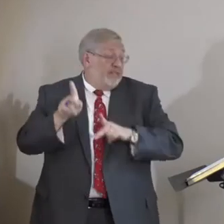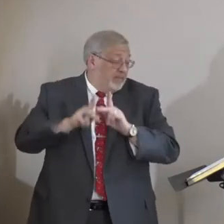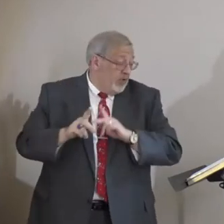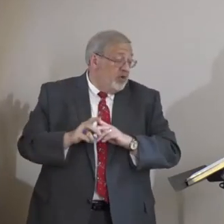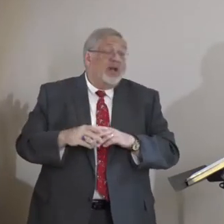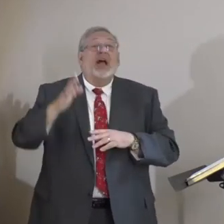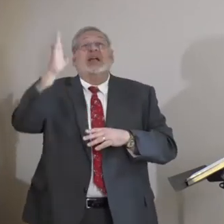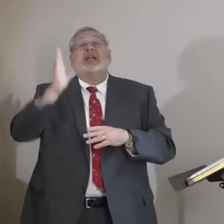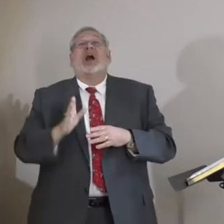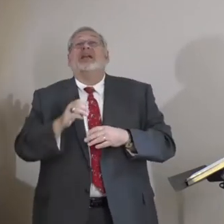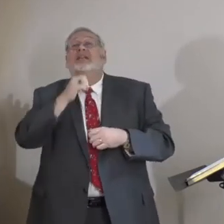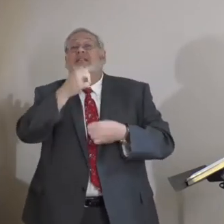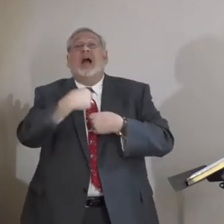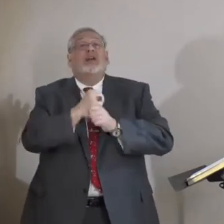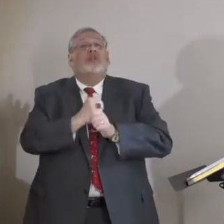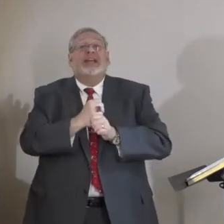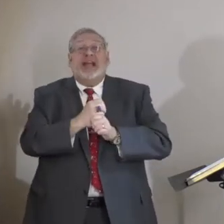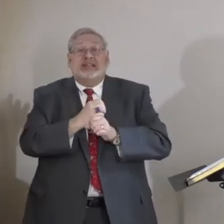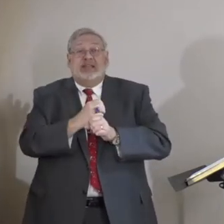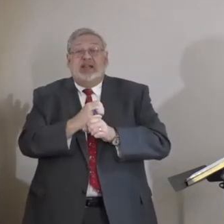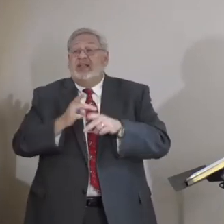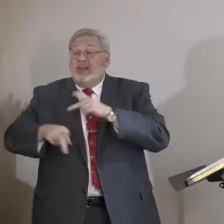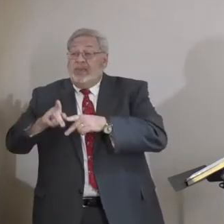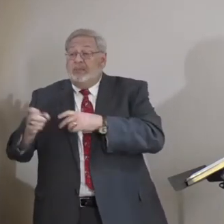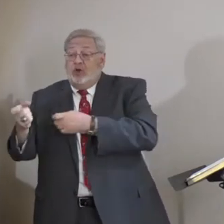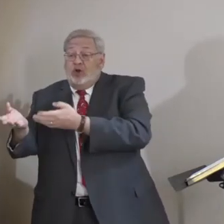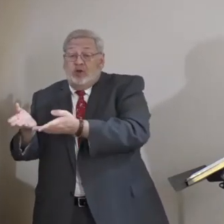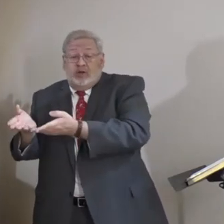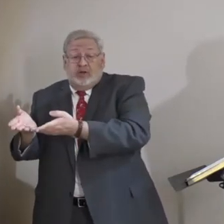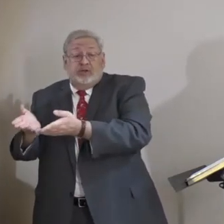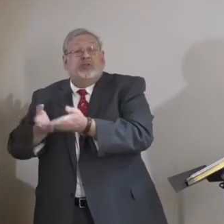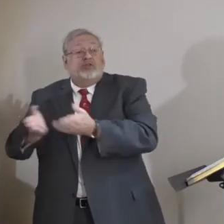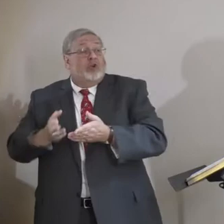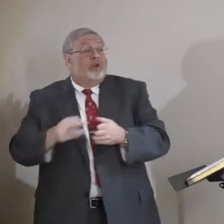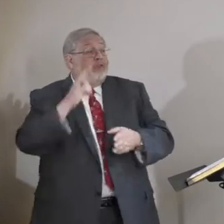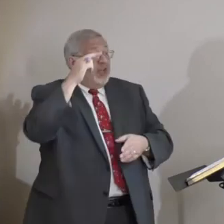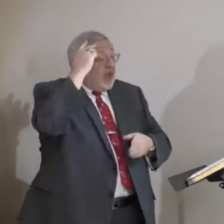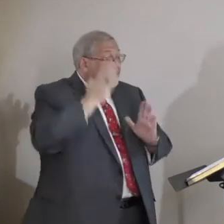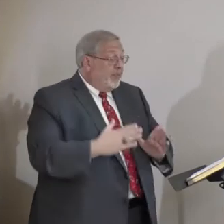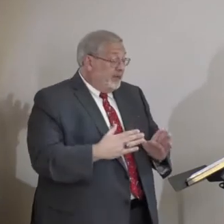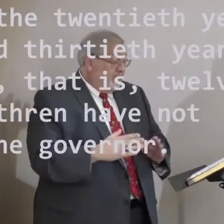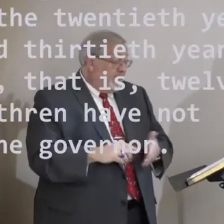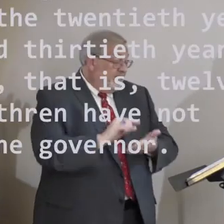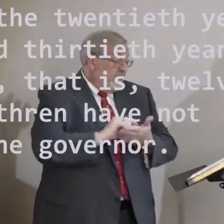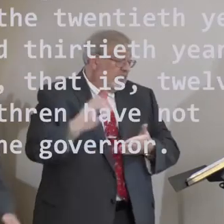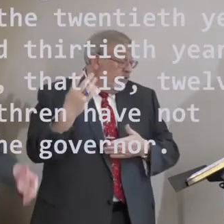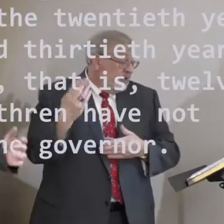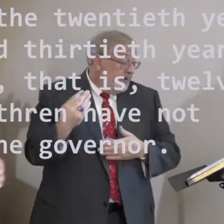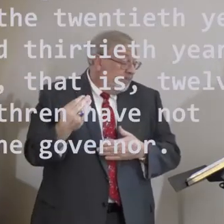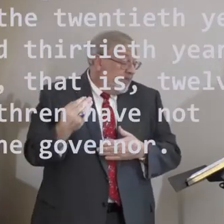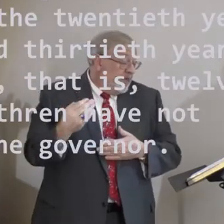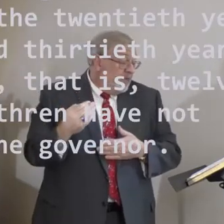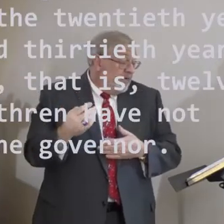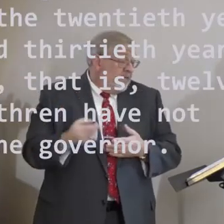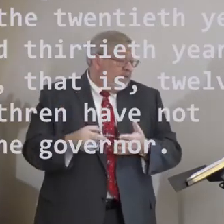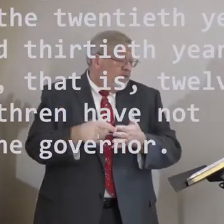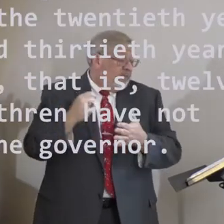God did not create the people to serve the government. Verse 14, Nehemiah says,